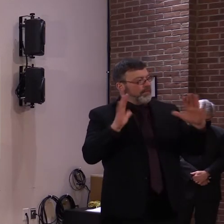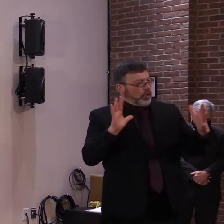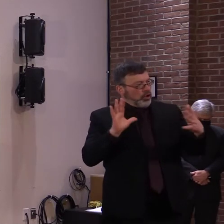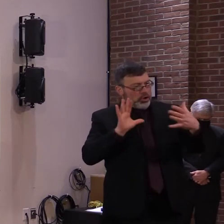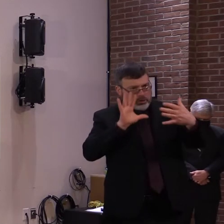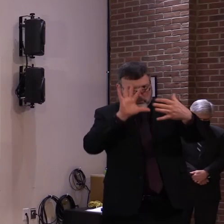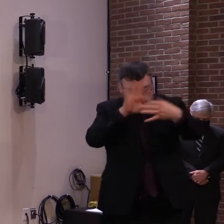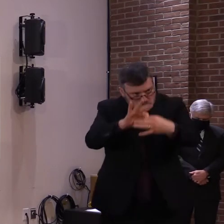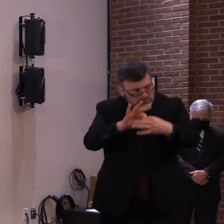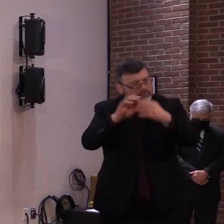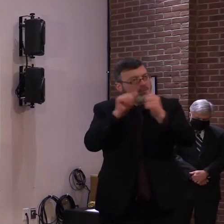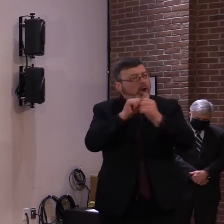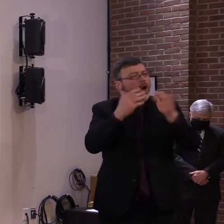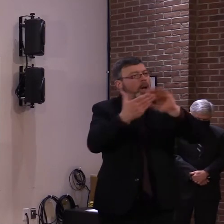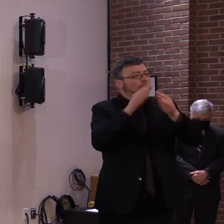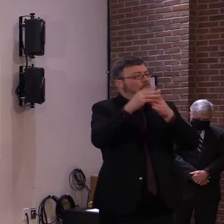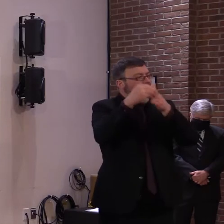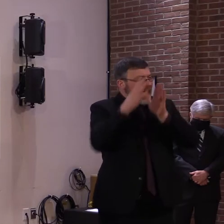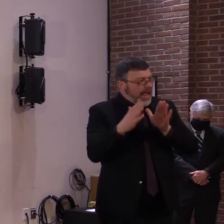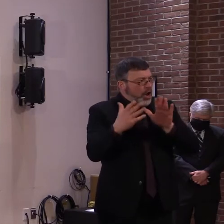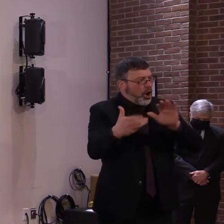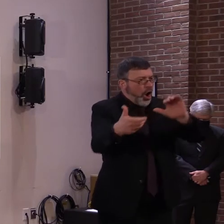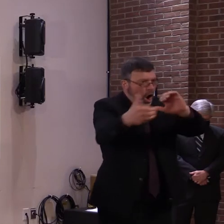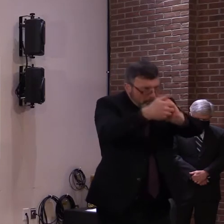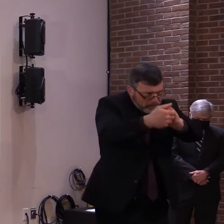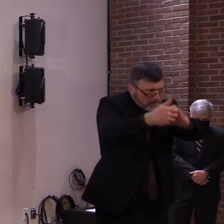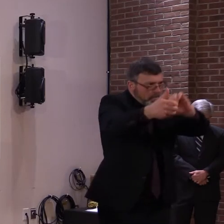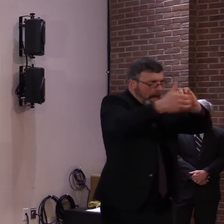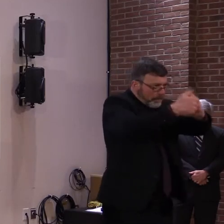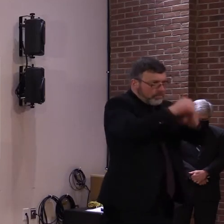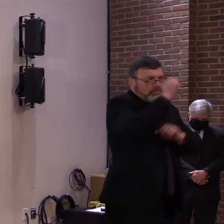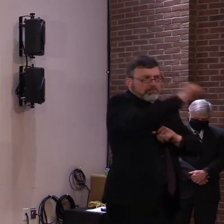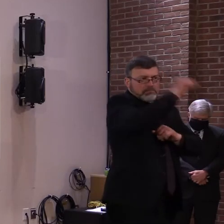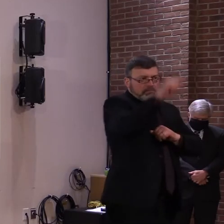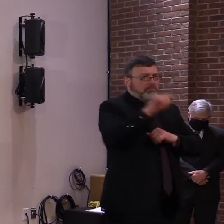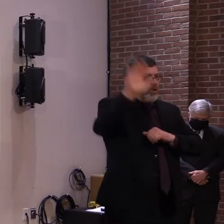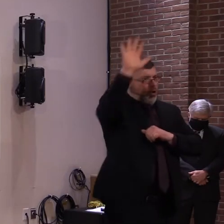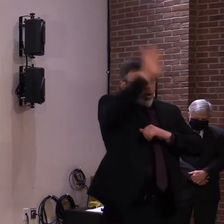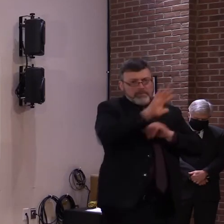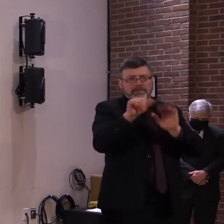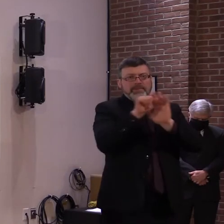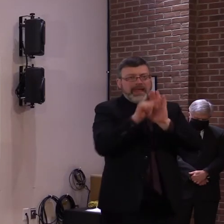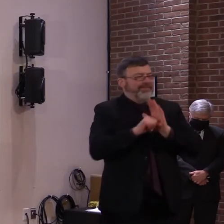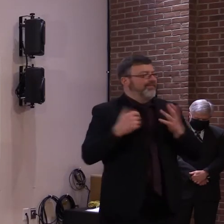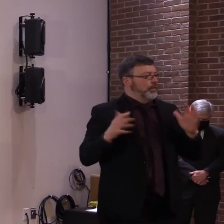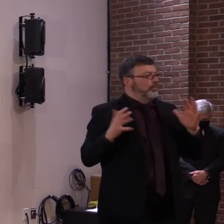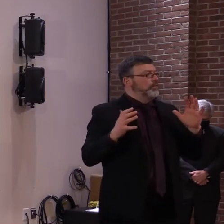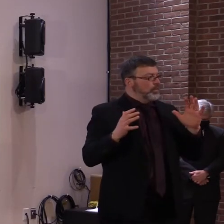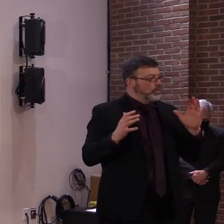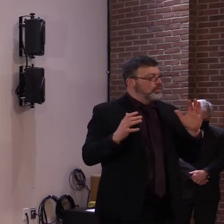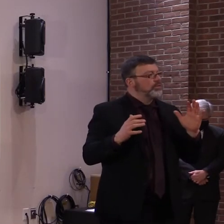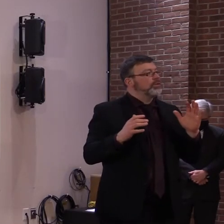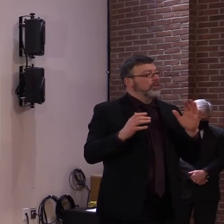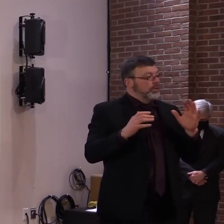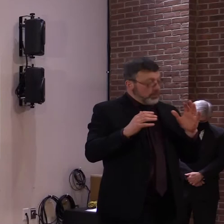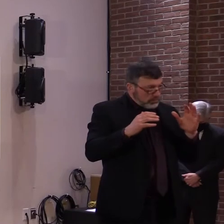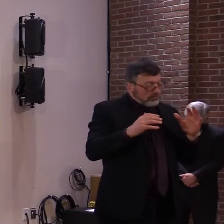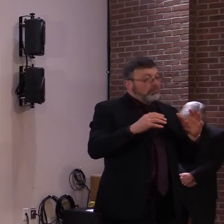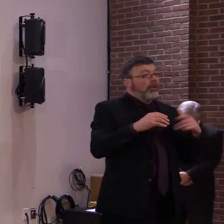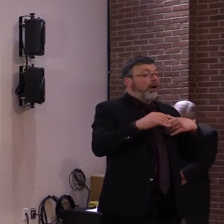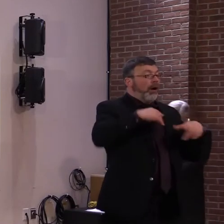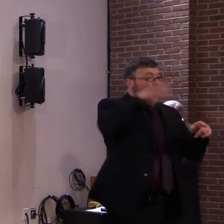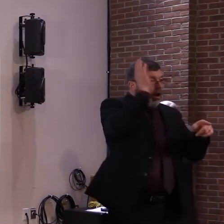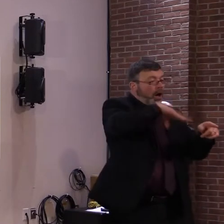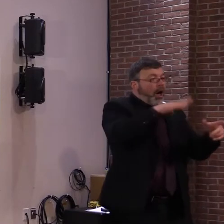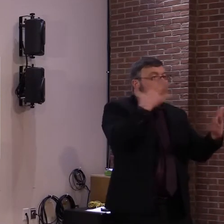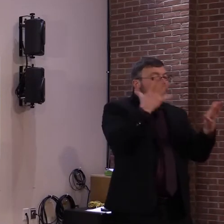ensure that this community gets the support they need, in the language they need, in the locations they need, to make